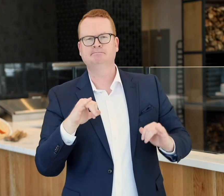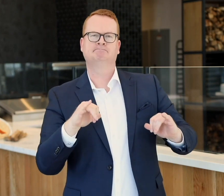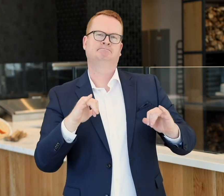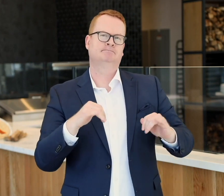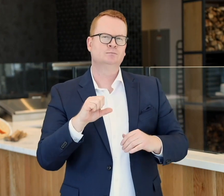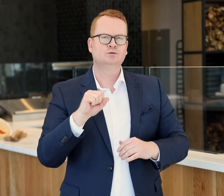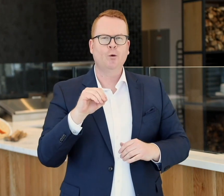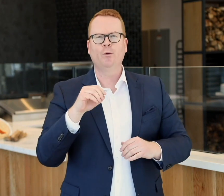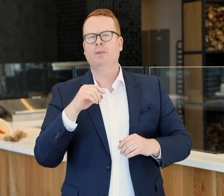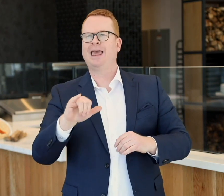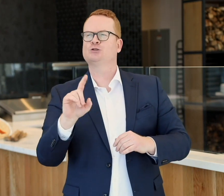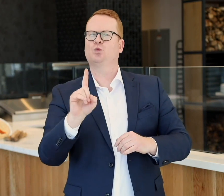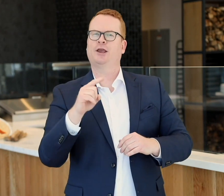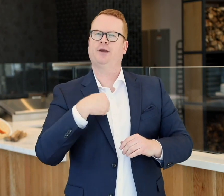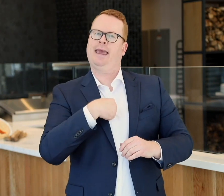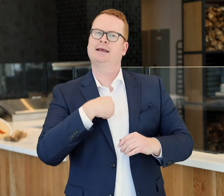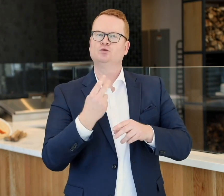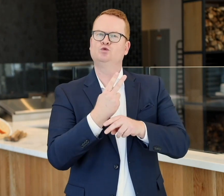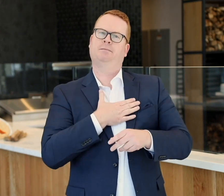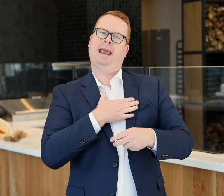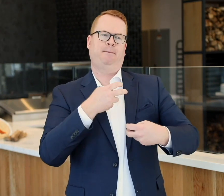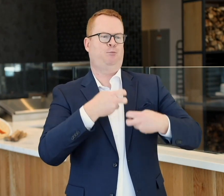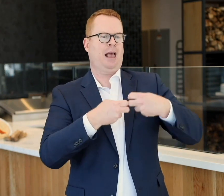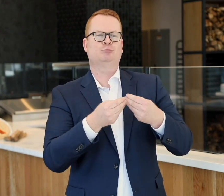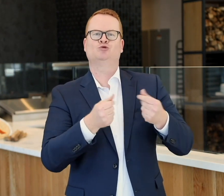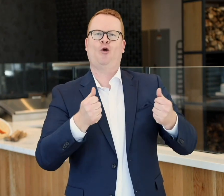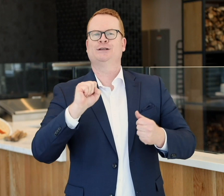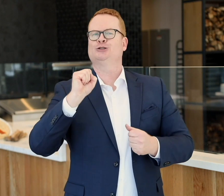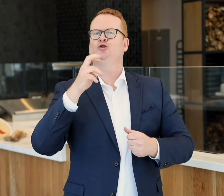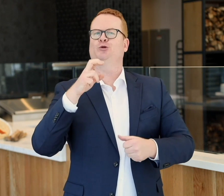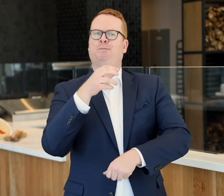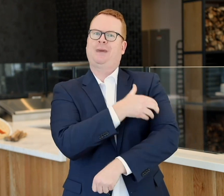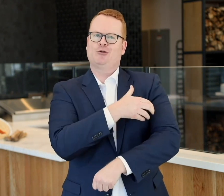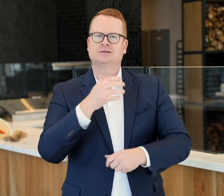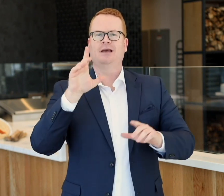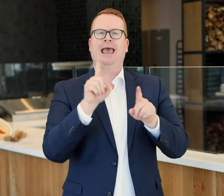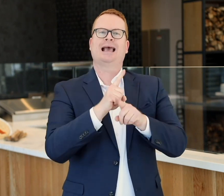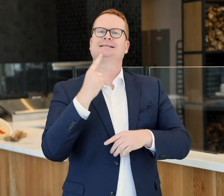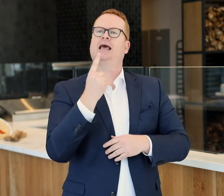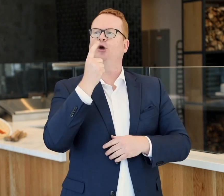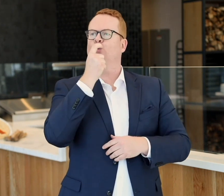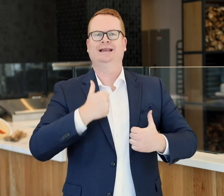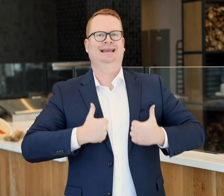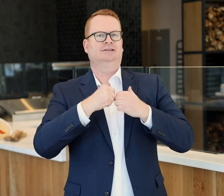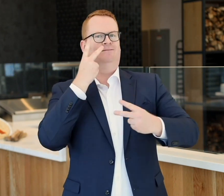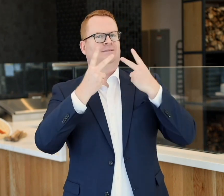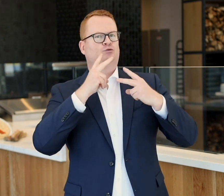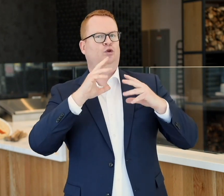and took it in as an observation. Here's where I used my problem-solving superpower. As someone who lives in a visual